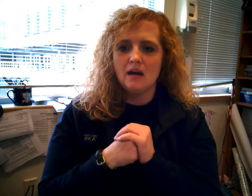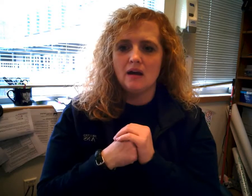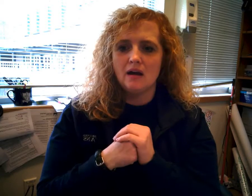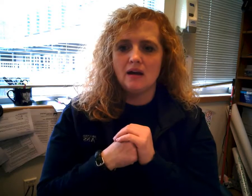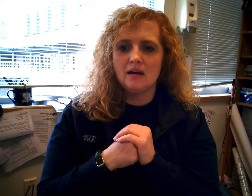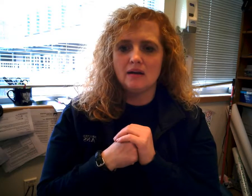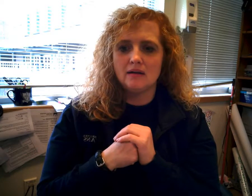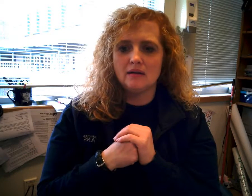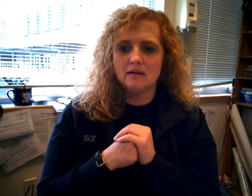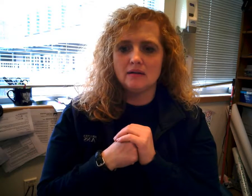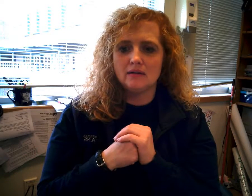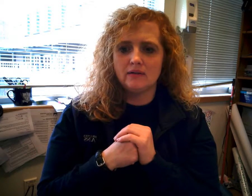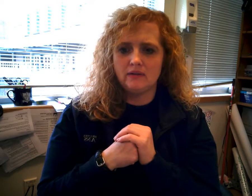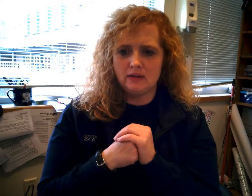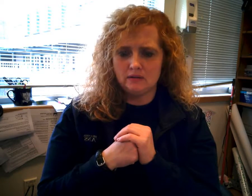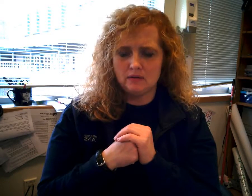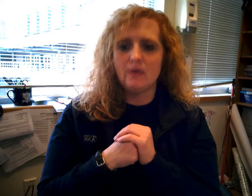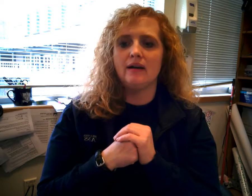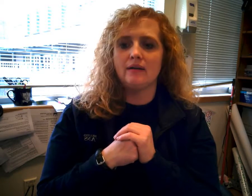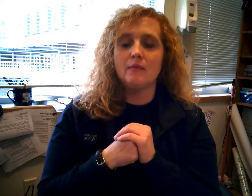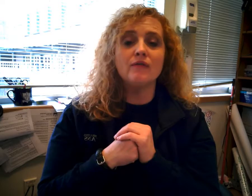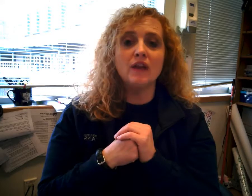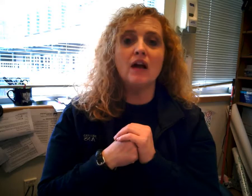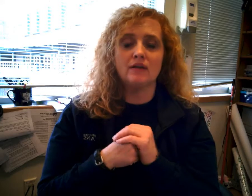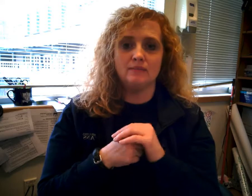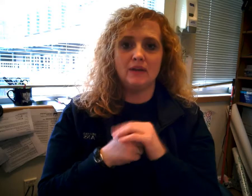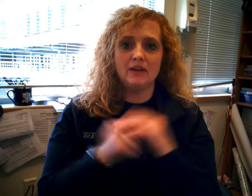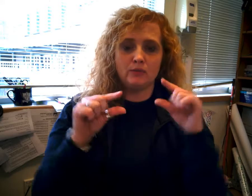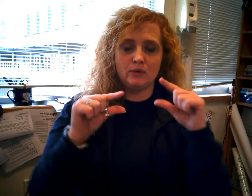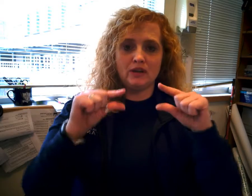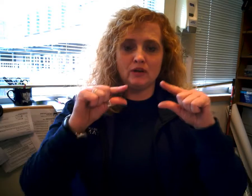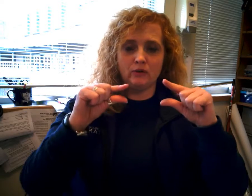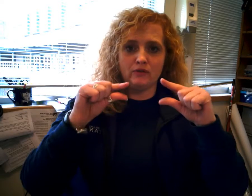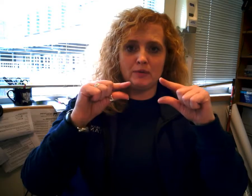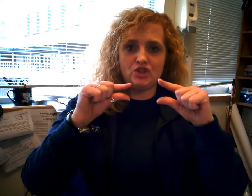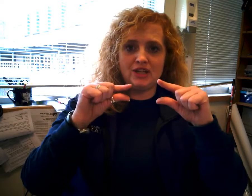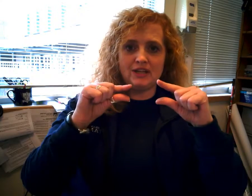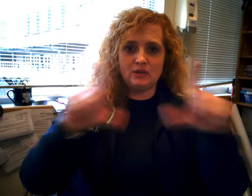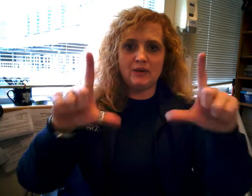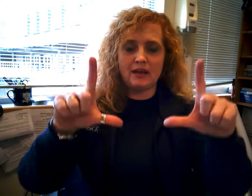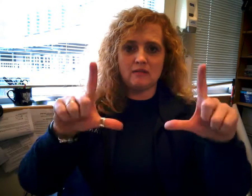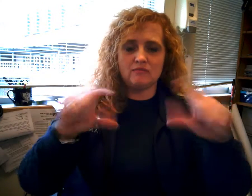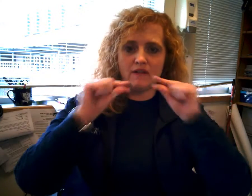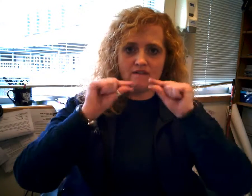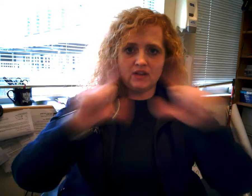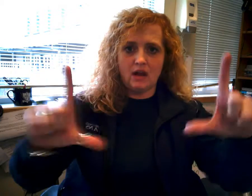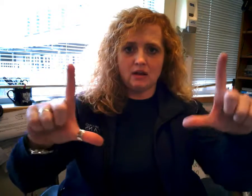Uh, let's see here. Oh, vlog is what, it goes from a G to an L. Vlog. Vlog.